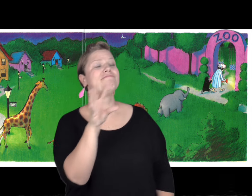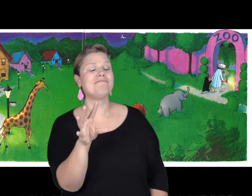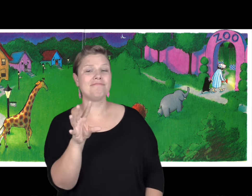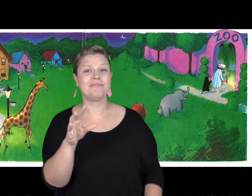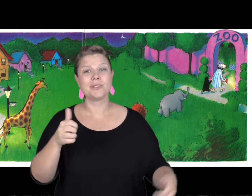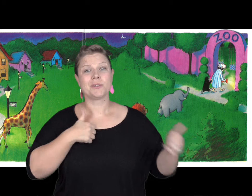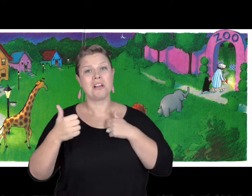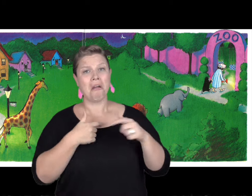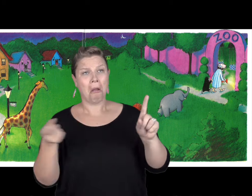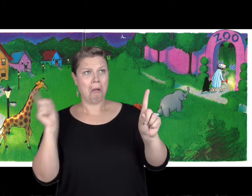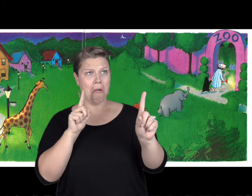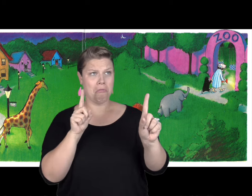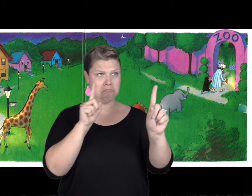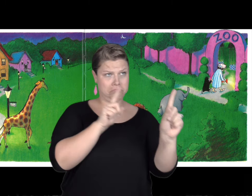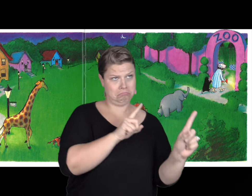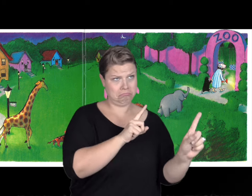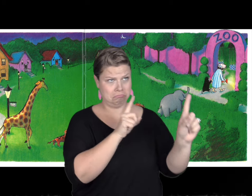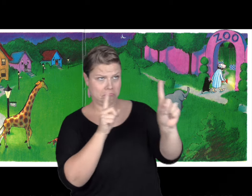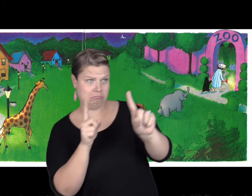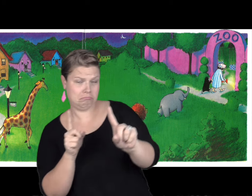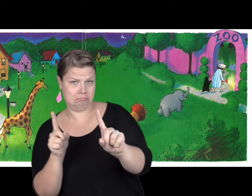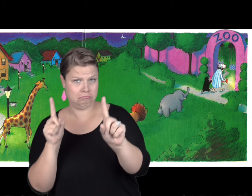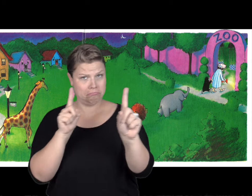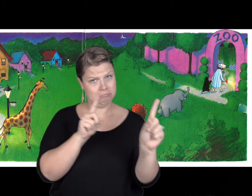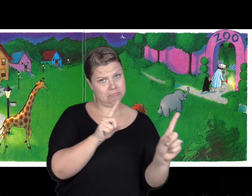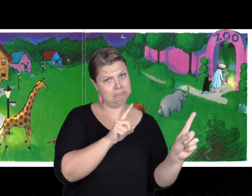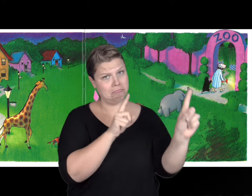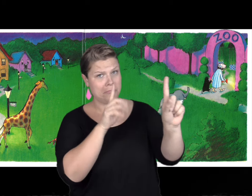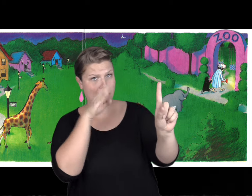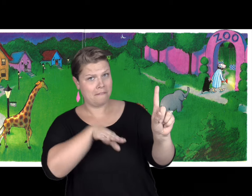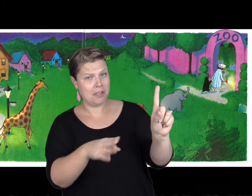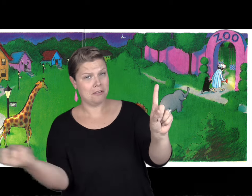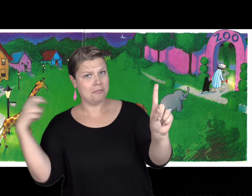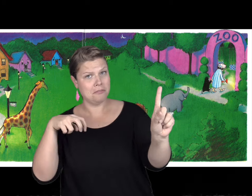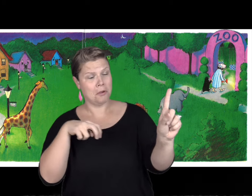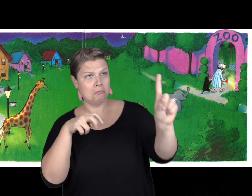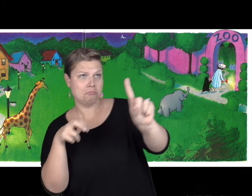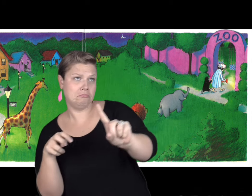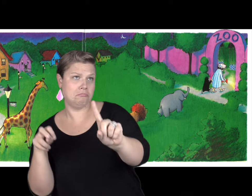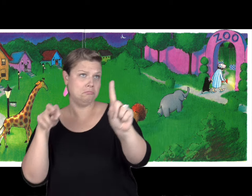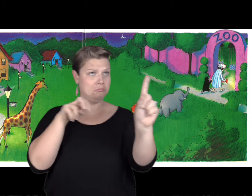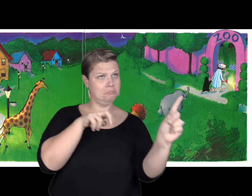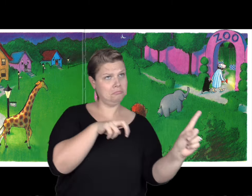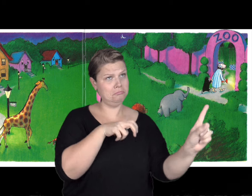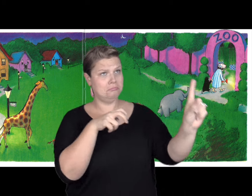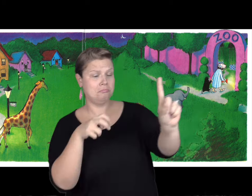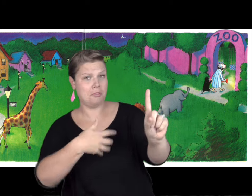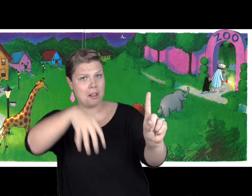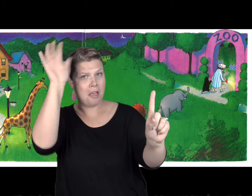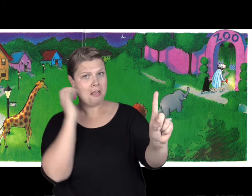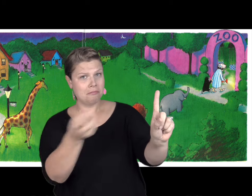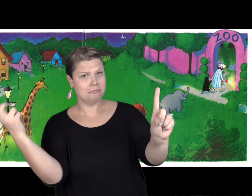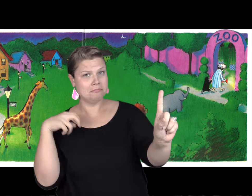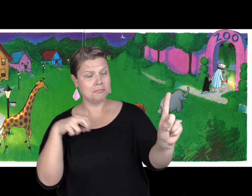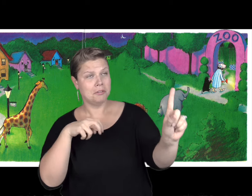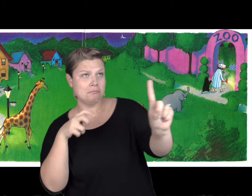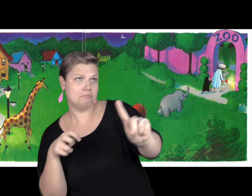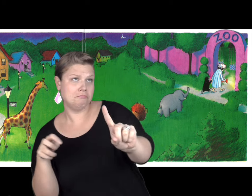with her flashlight there goes the gorilla the elephant the lion